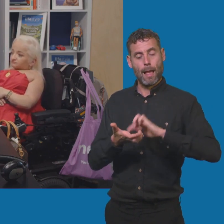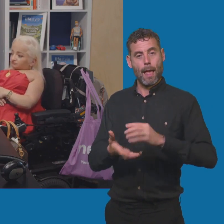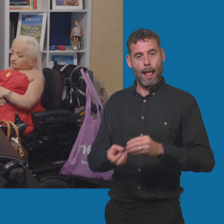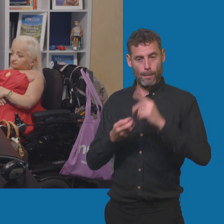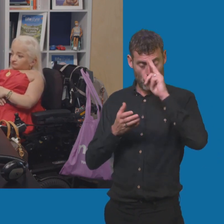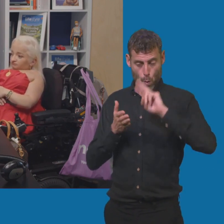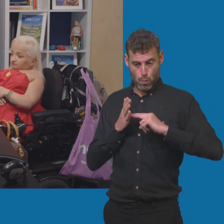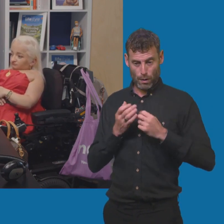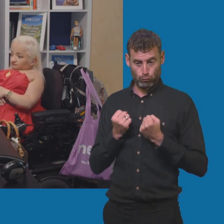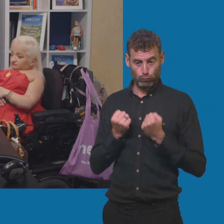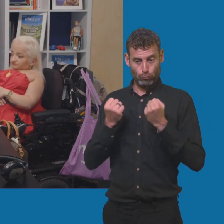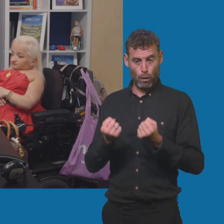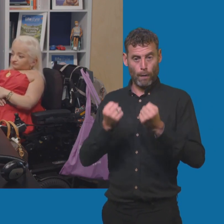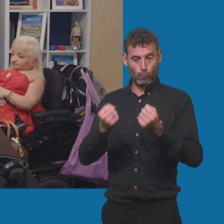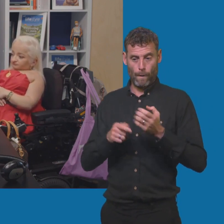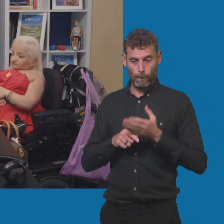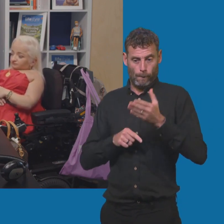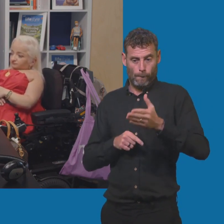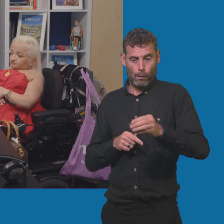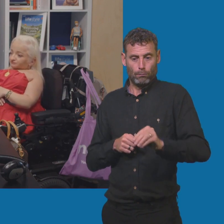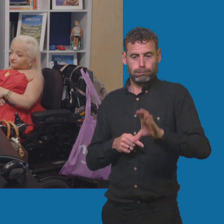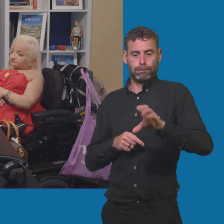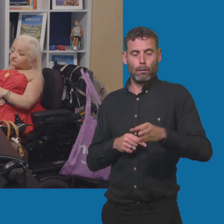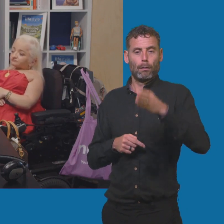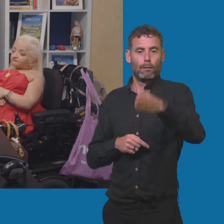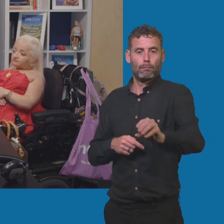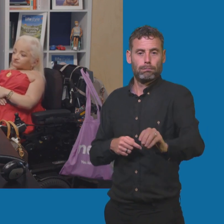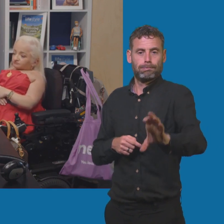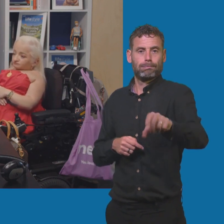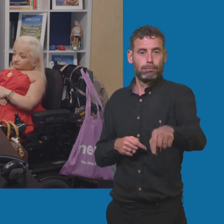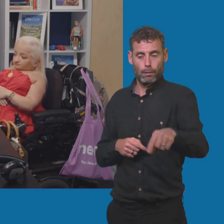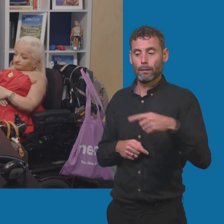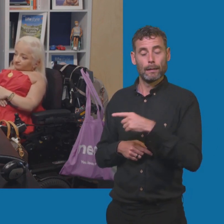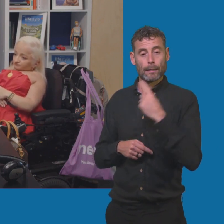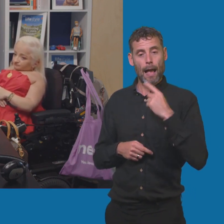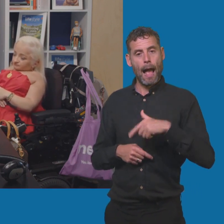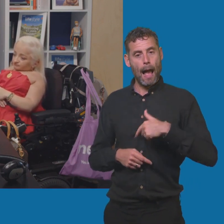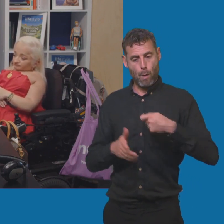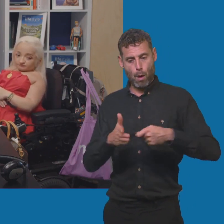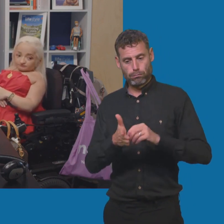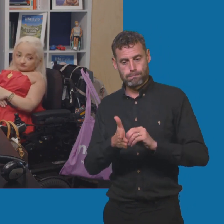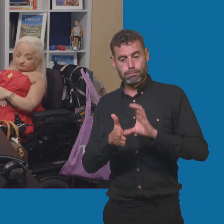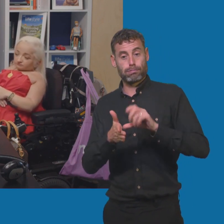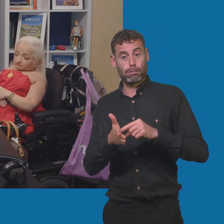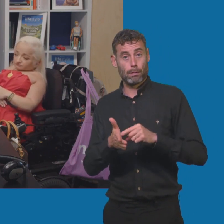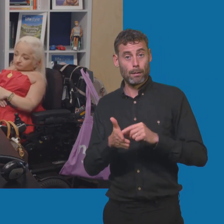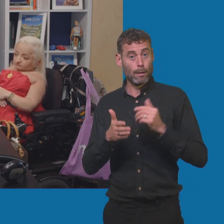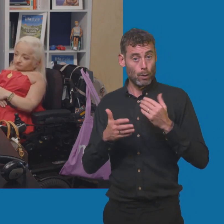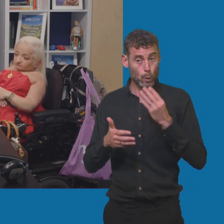of the UK and tells you where all of the chargers are. And it also tells you how fast they are. And it tells you whether they've been in use recently, whether they're currently being used.